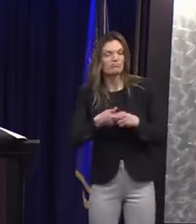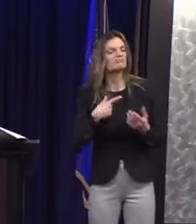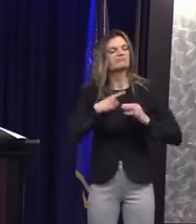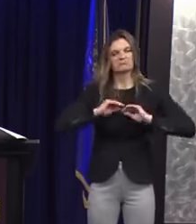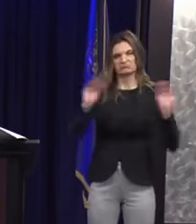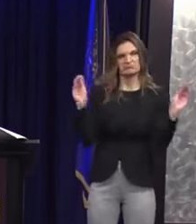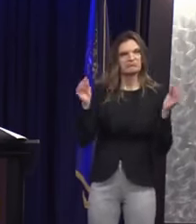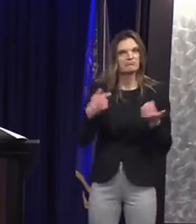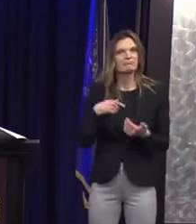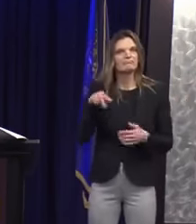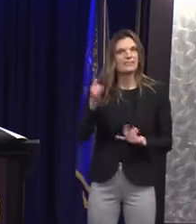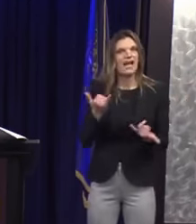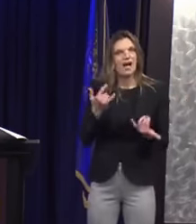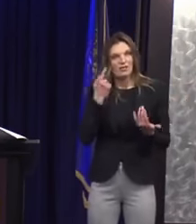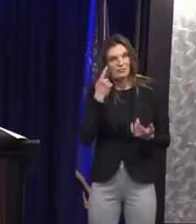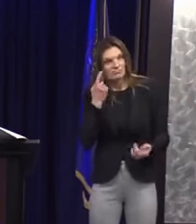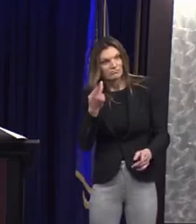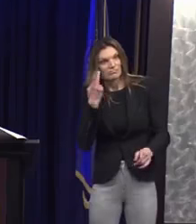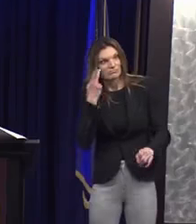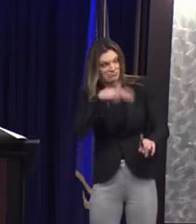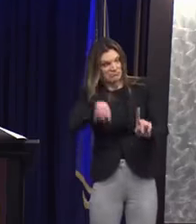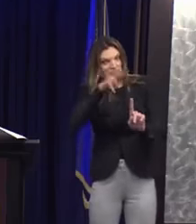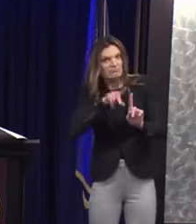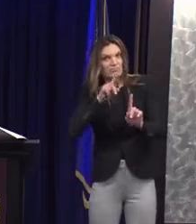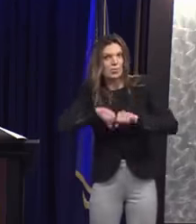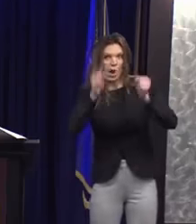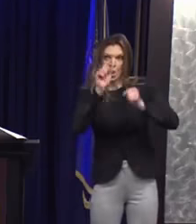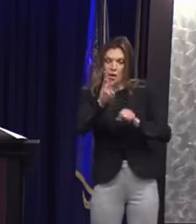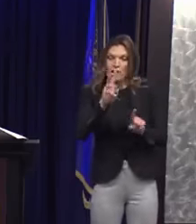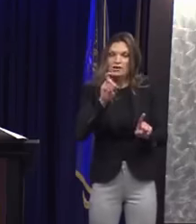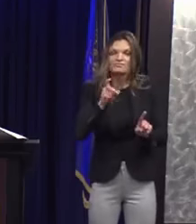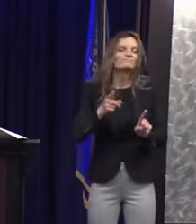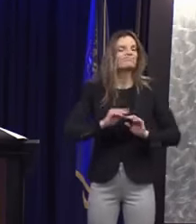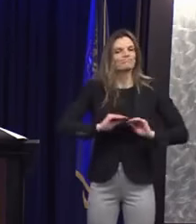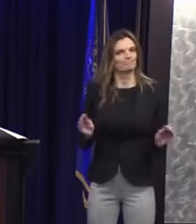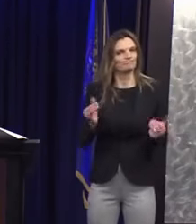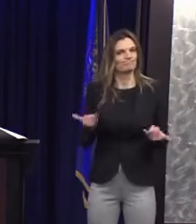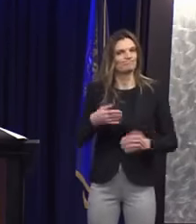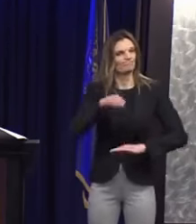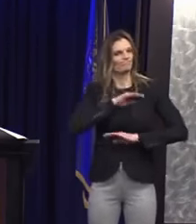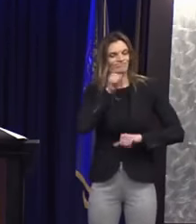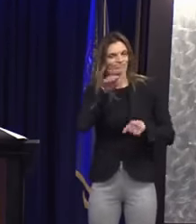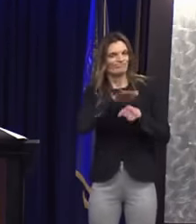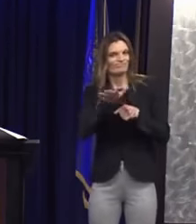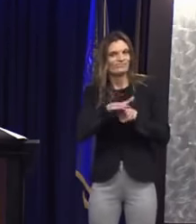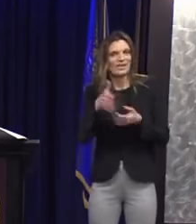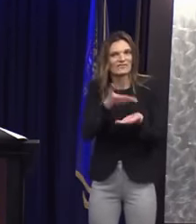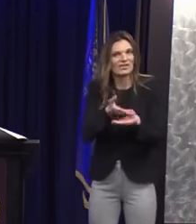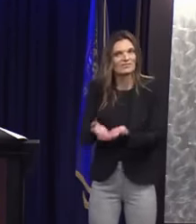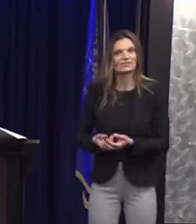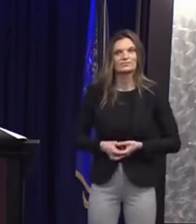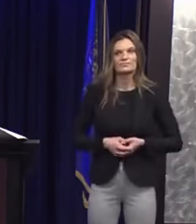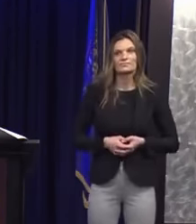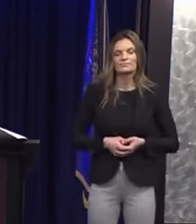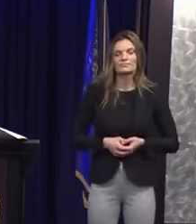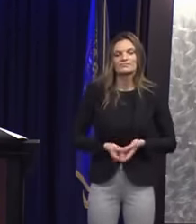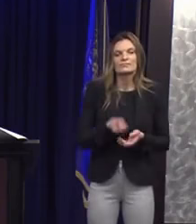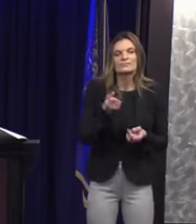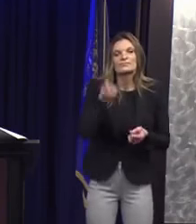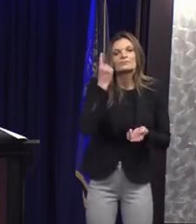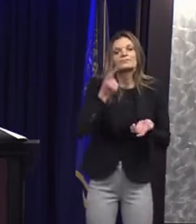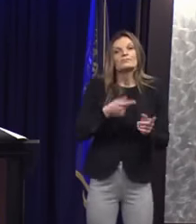this matter. Now, I'd like to note that the absence of adequate evidence to charge individuals with crimes